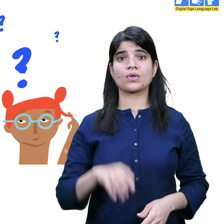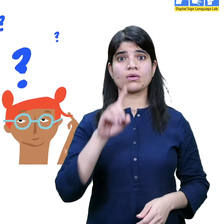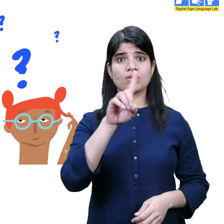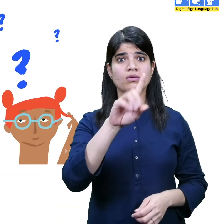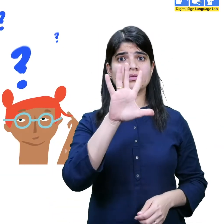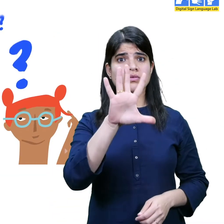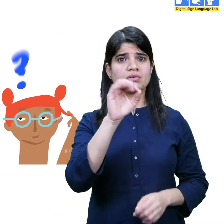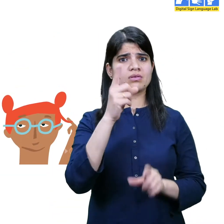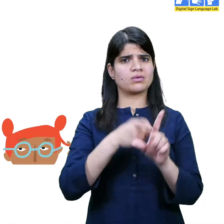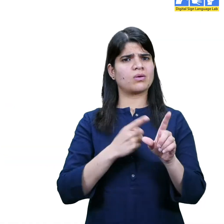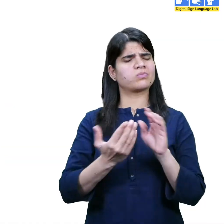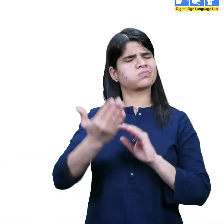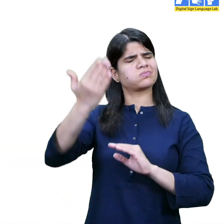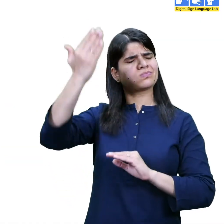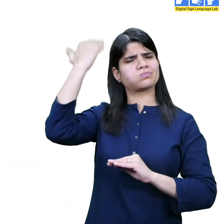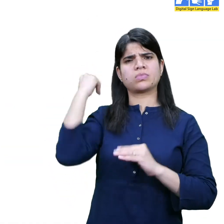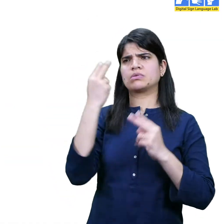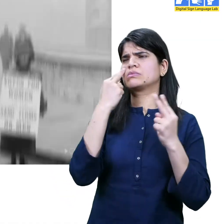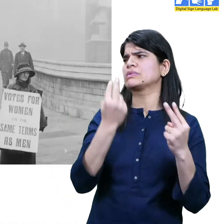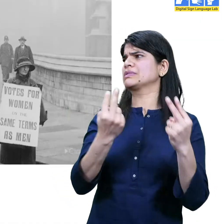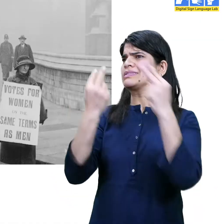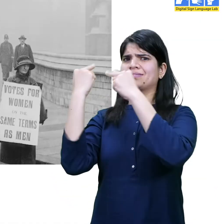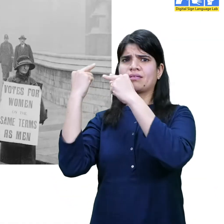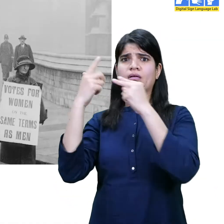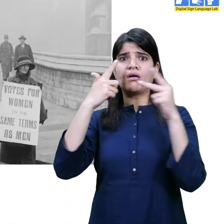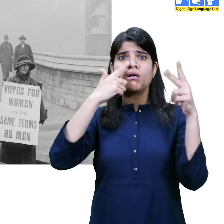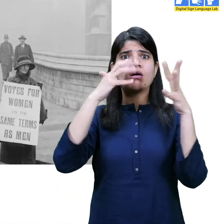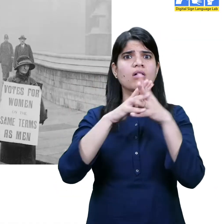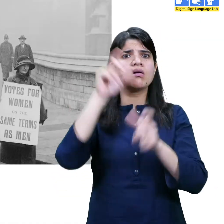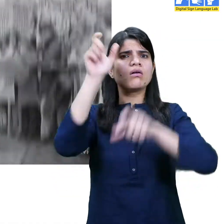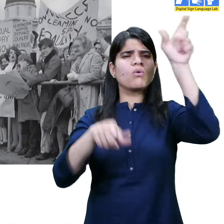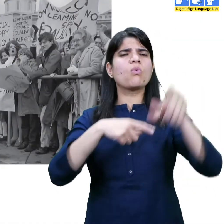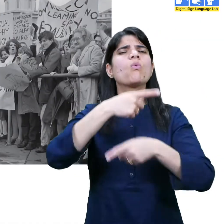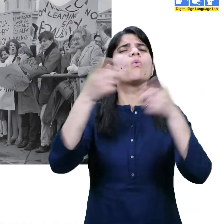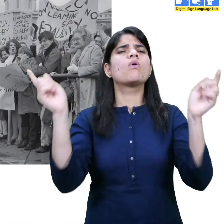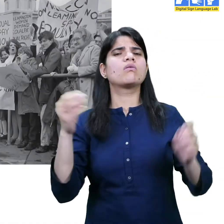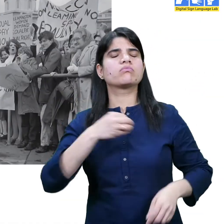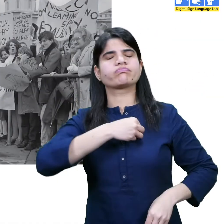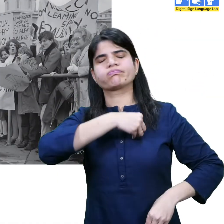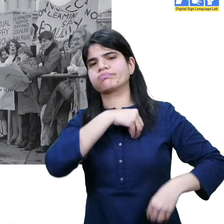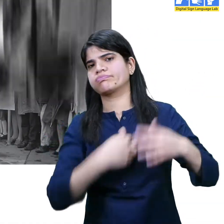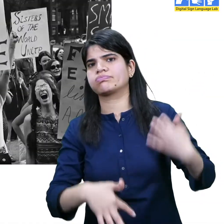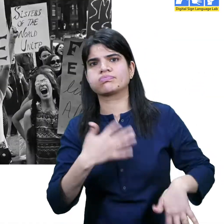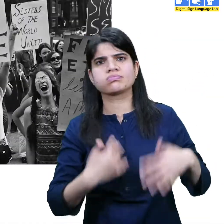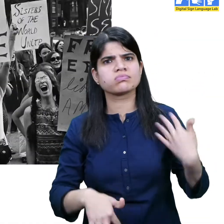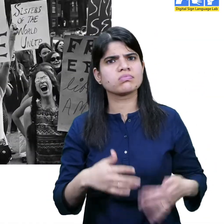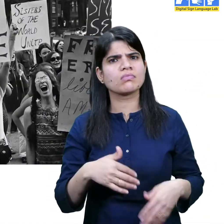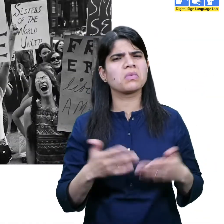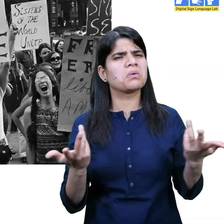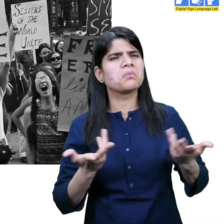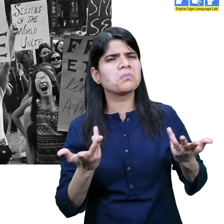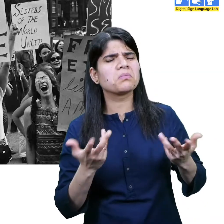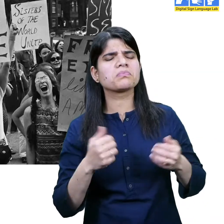150 years ago, women have had to fight and suffer a lot for the freedom and rights we enjoy today.